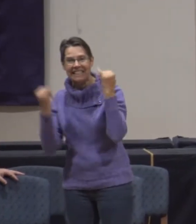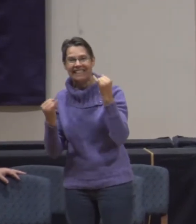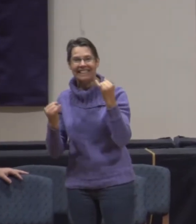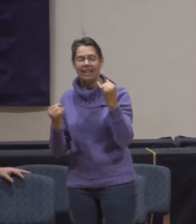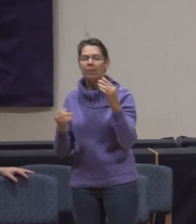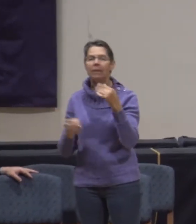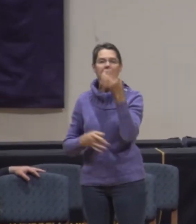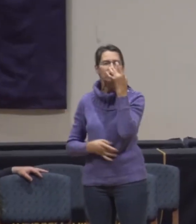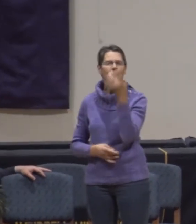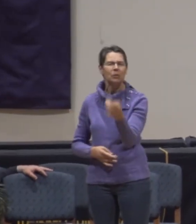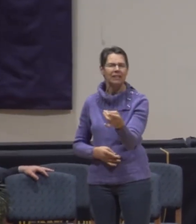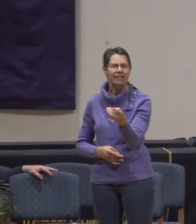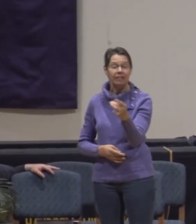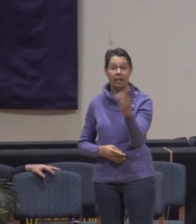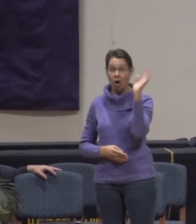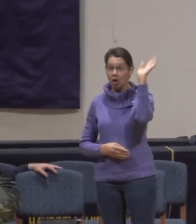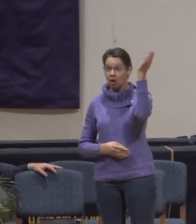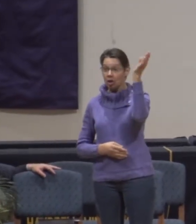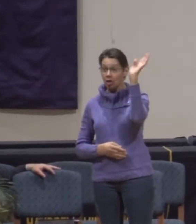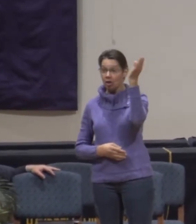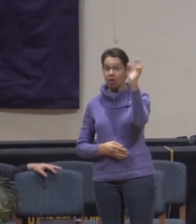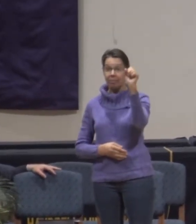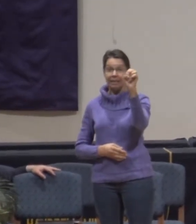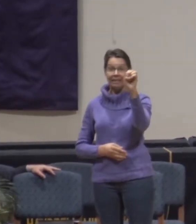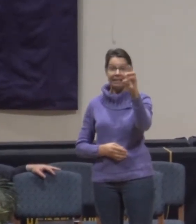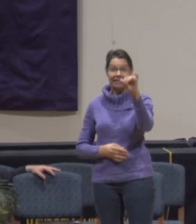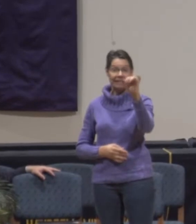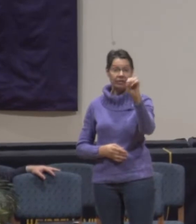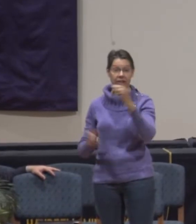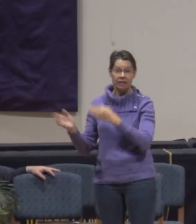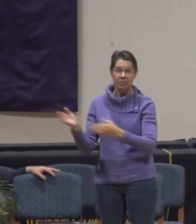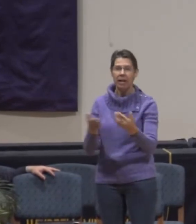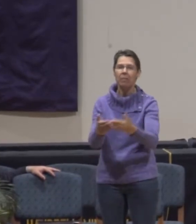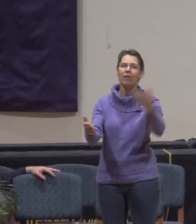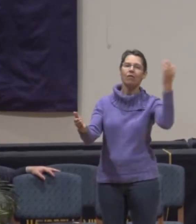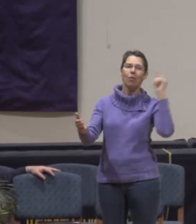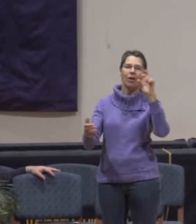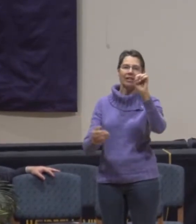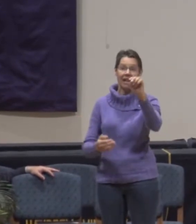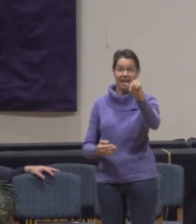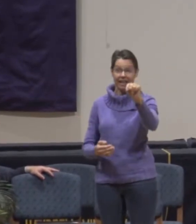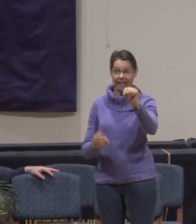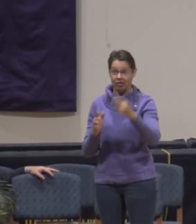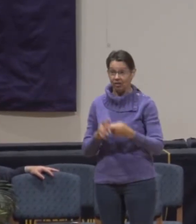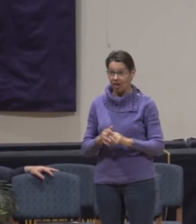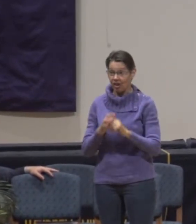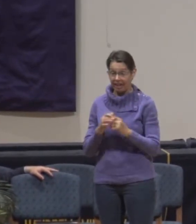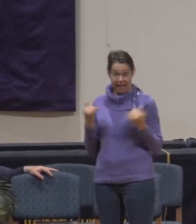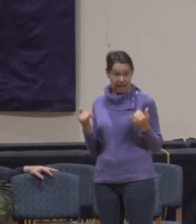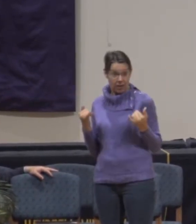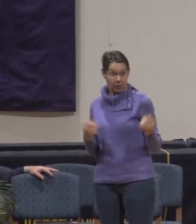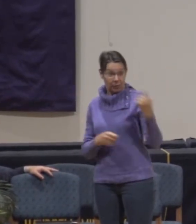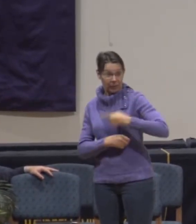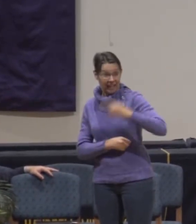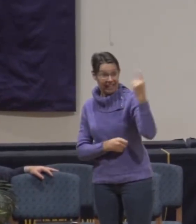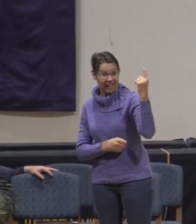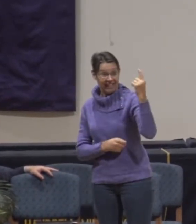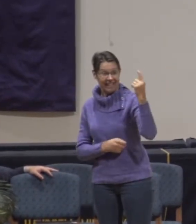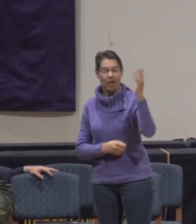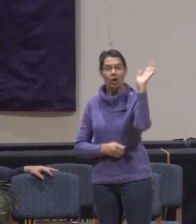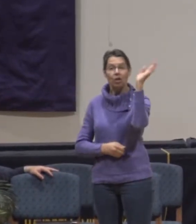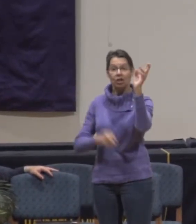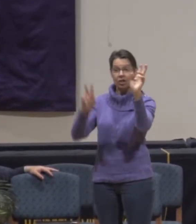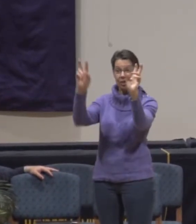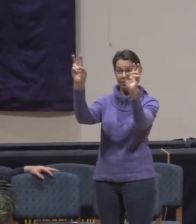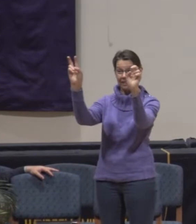thing is that this sermon series was planned, of course, far before the season started. And this particular Sunday, the sermon